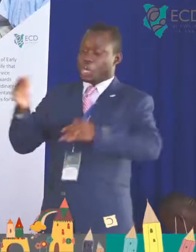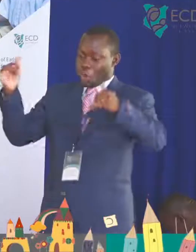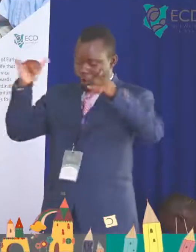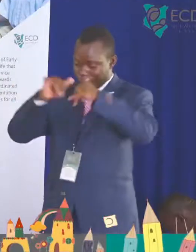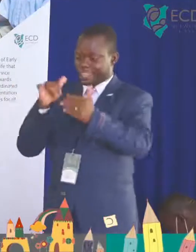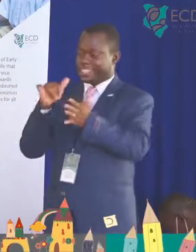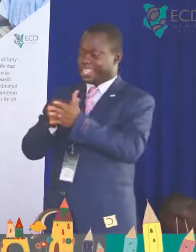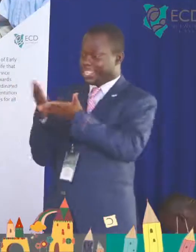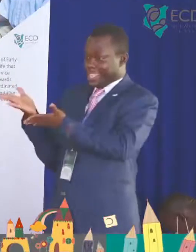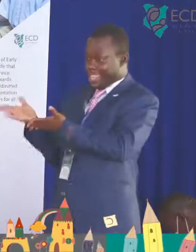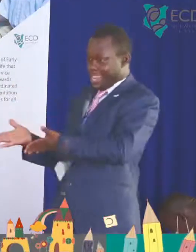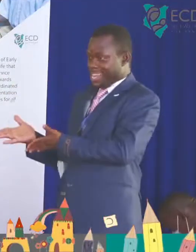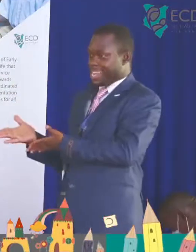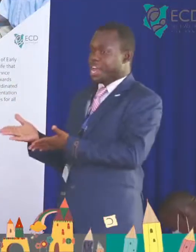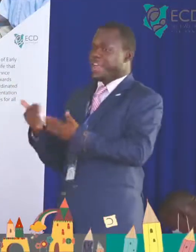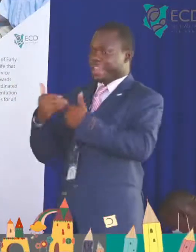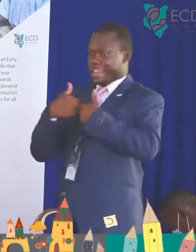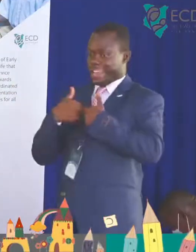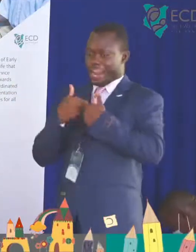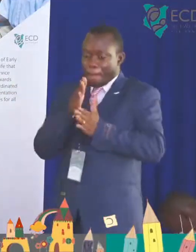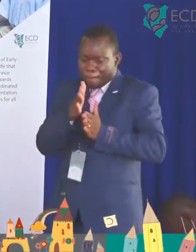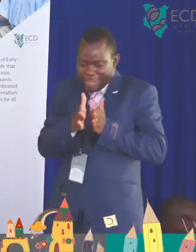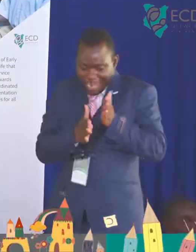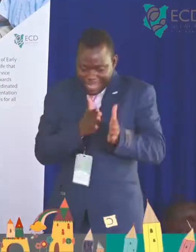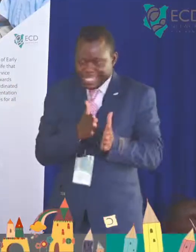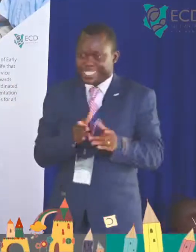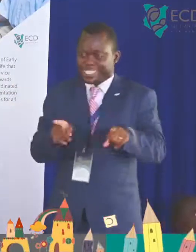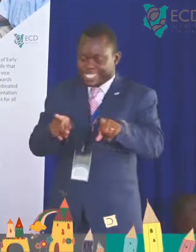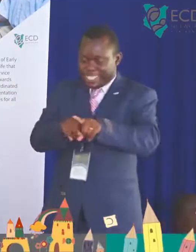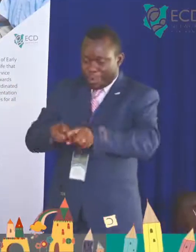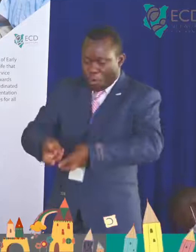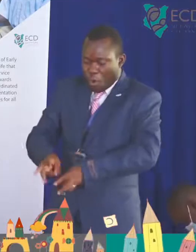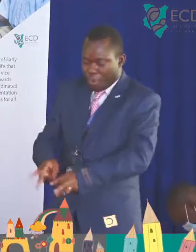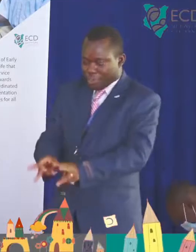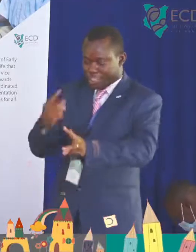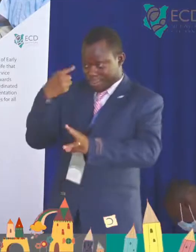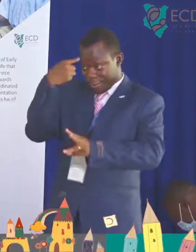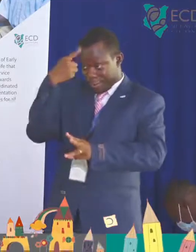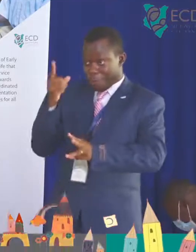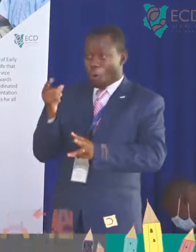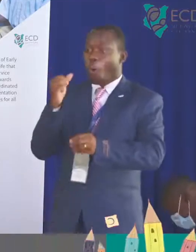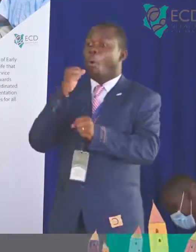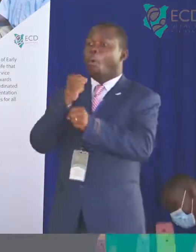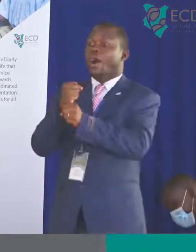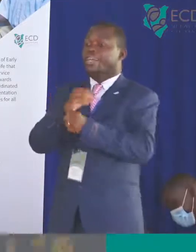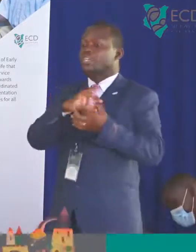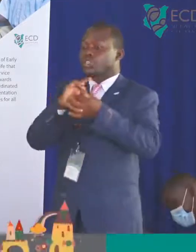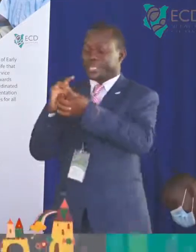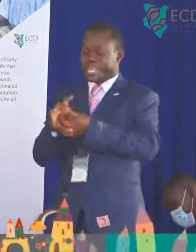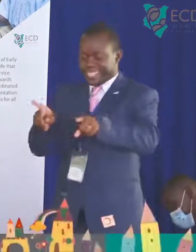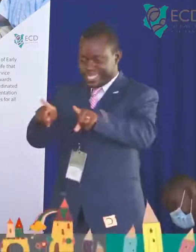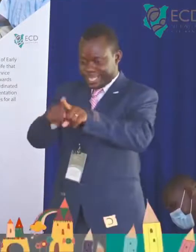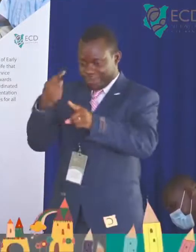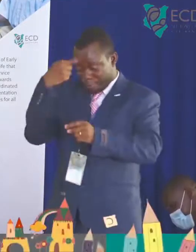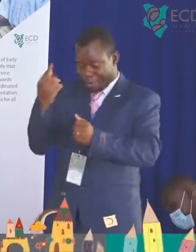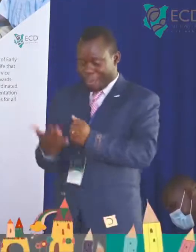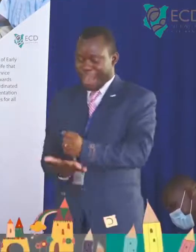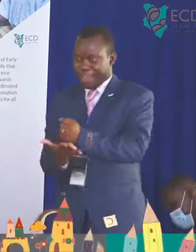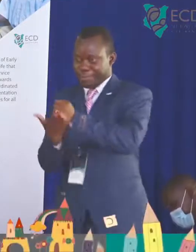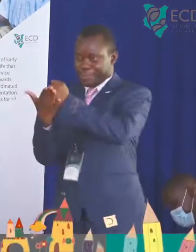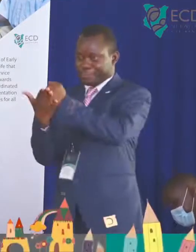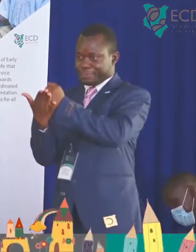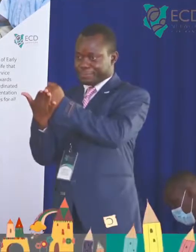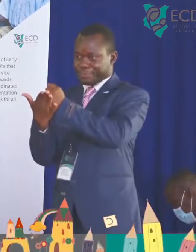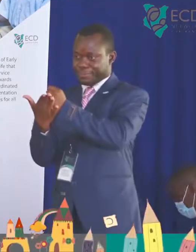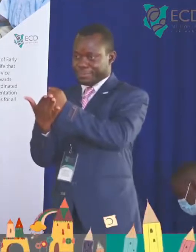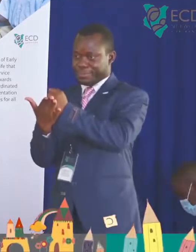develop strategies and identify solutions and opportunities for collaboration to help improve service provision